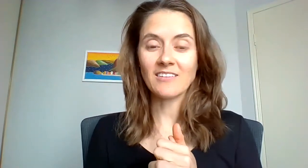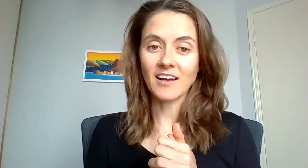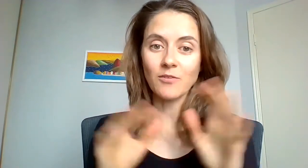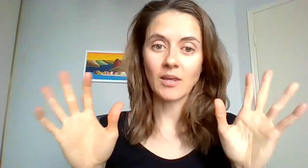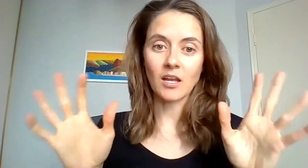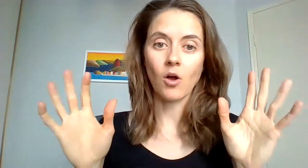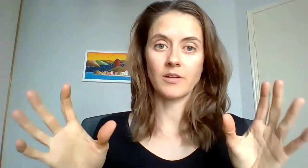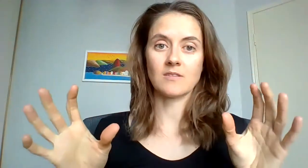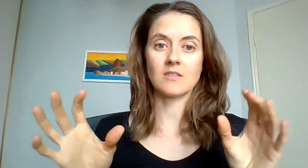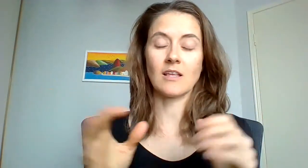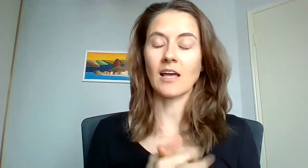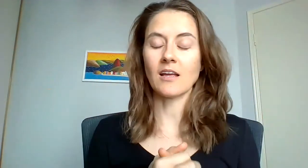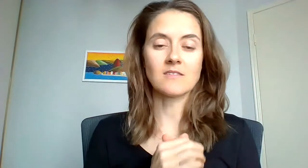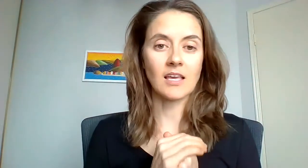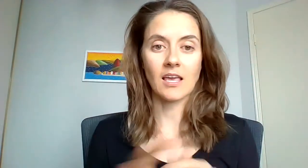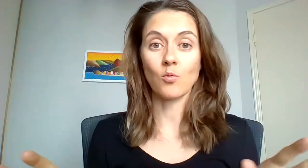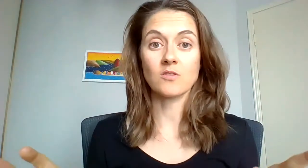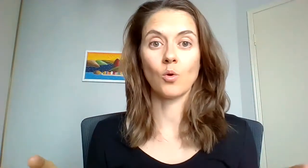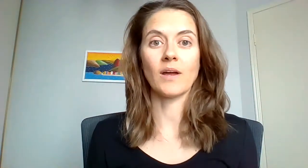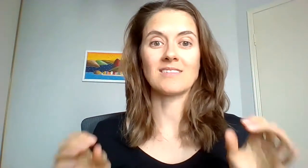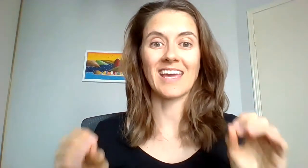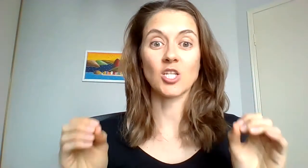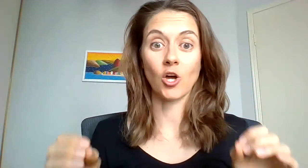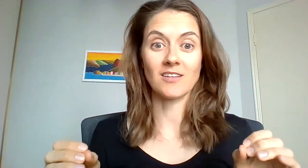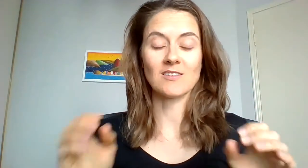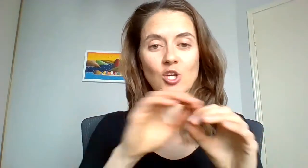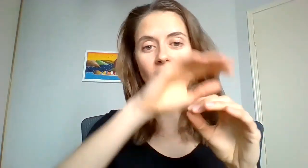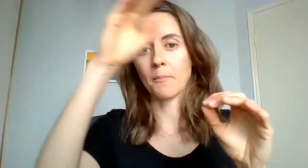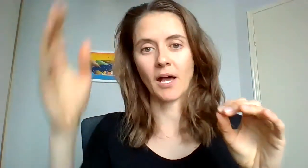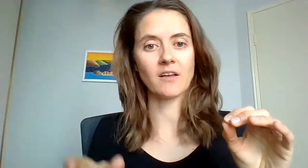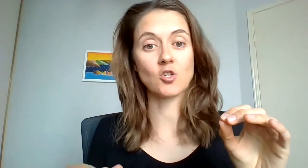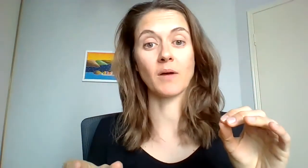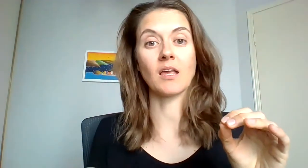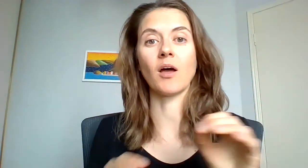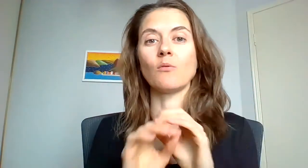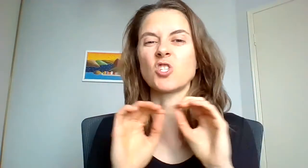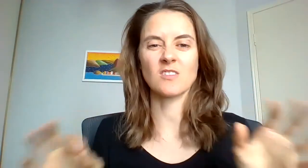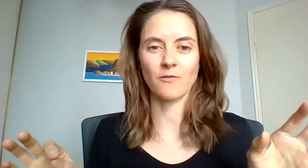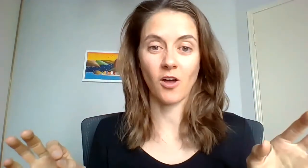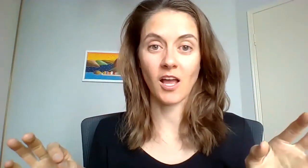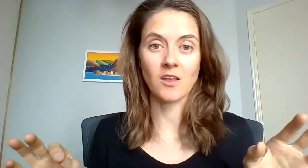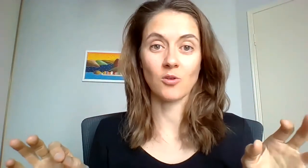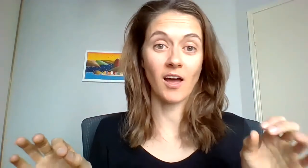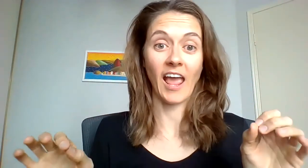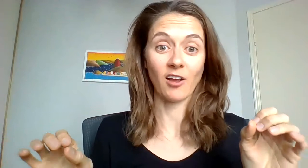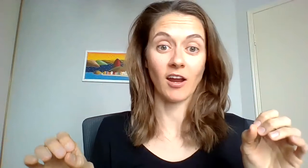right if I'm getting honest, so that is the key words always, get honest so you can get past your monkey mind or justify that you aren't angry.